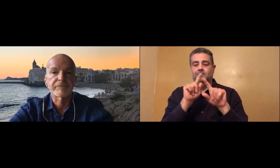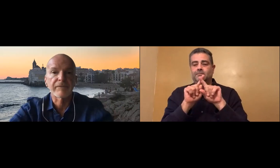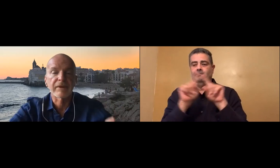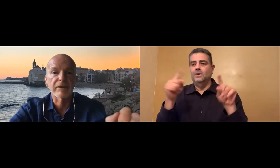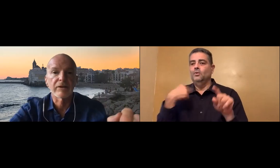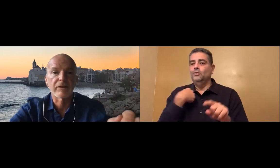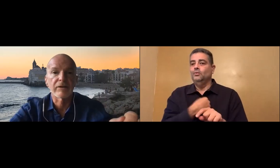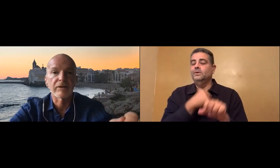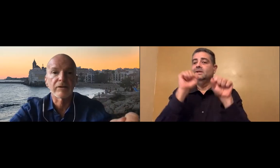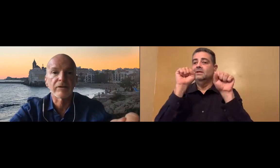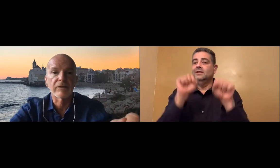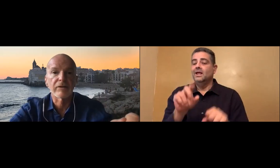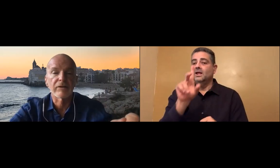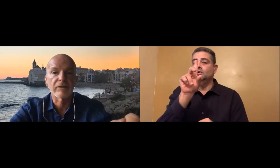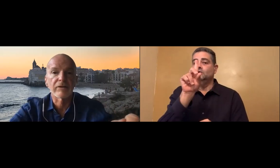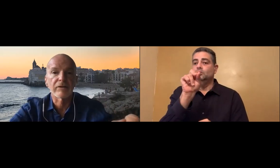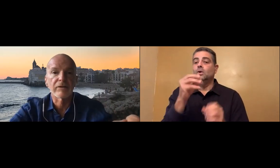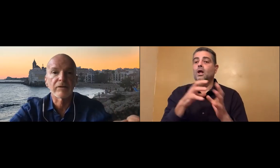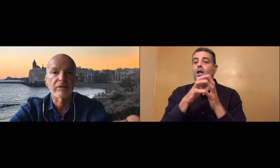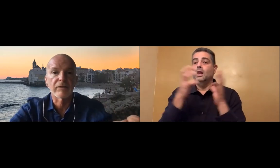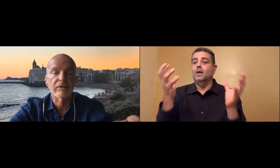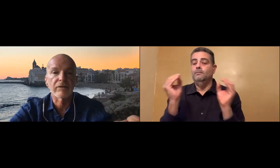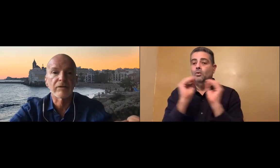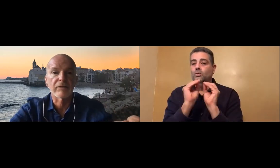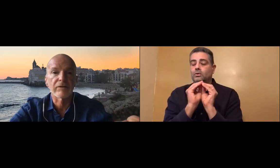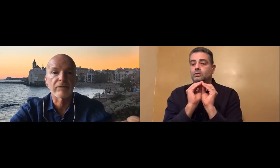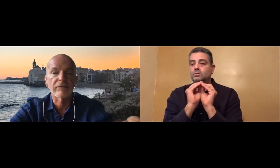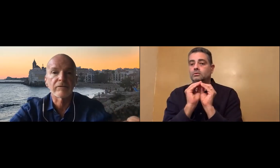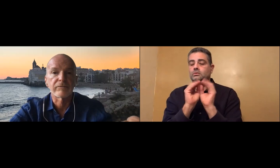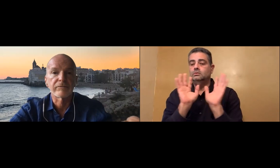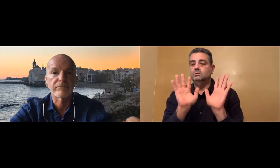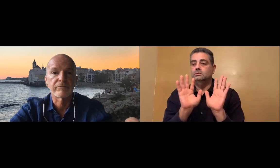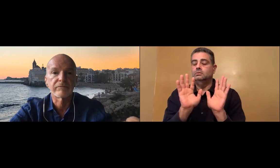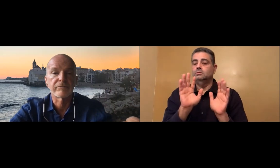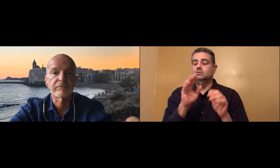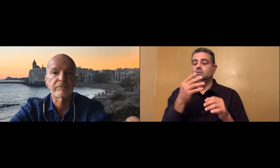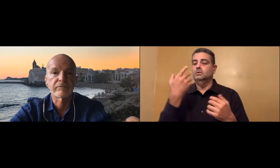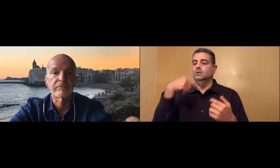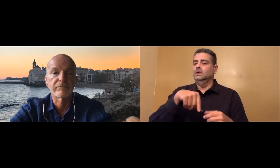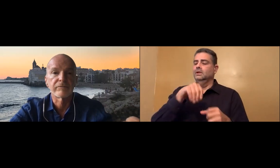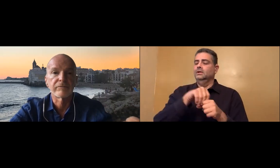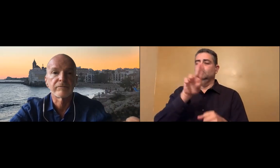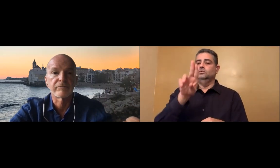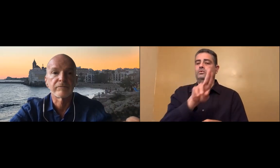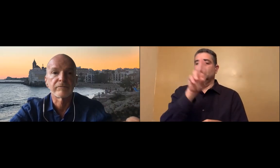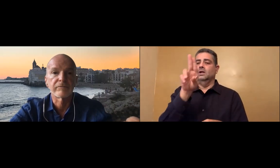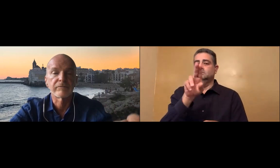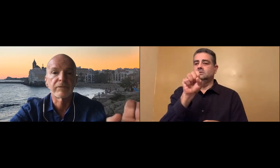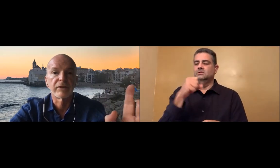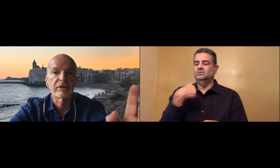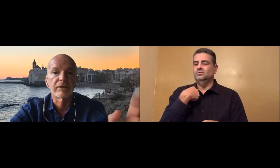The question is, it's great to have software that provides access to people who are deaf blind, but can it also do more?